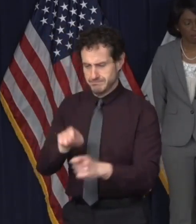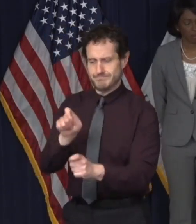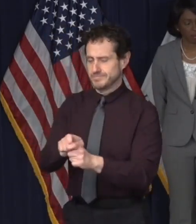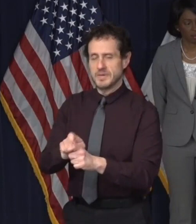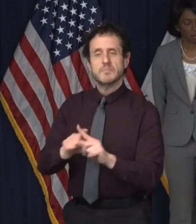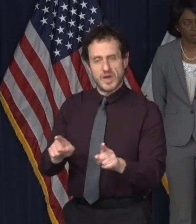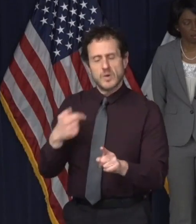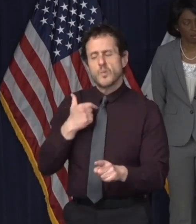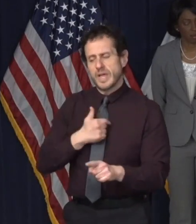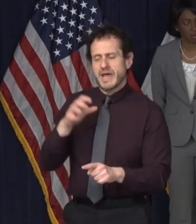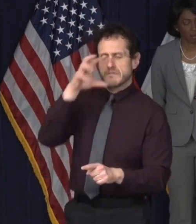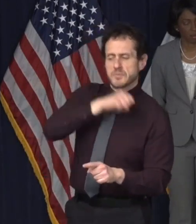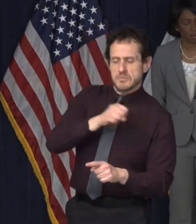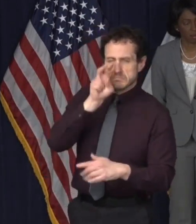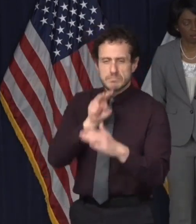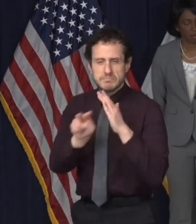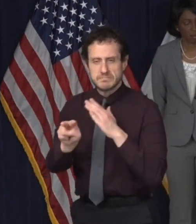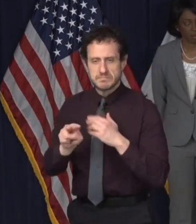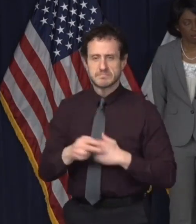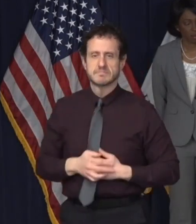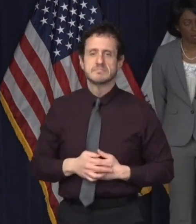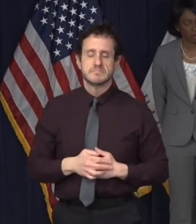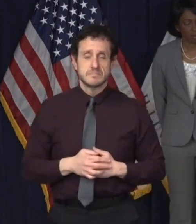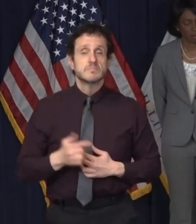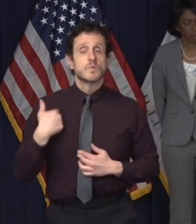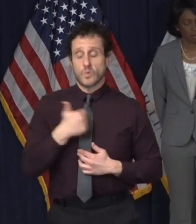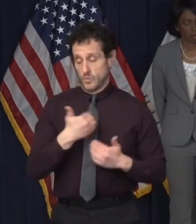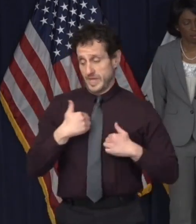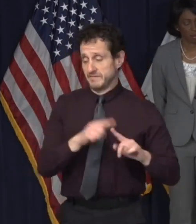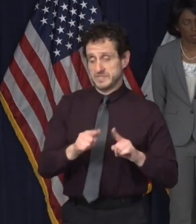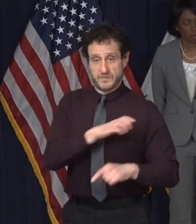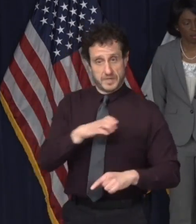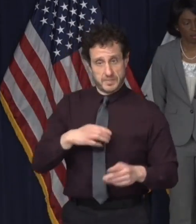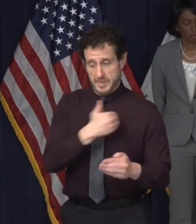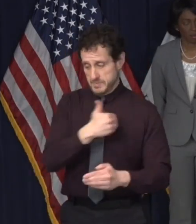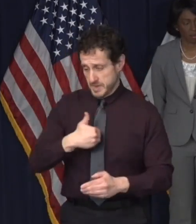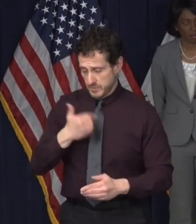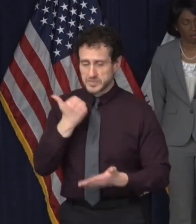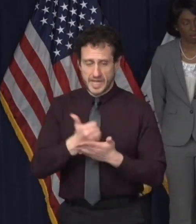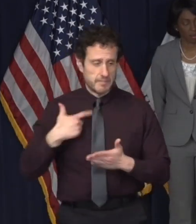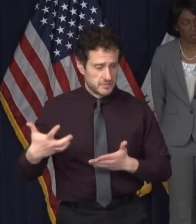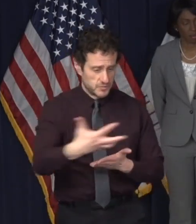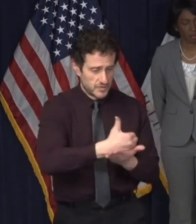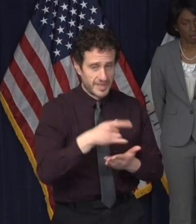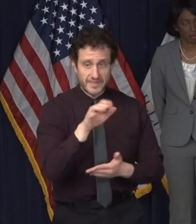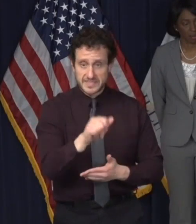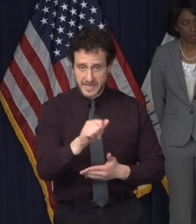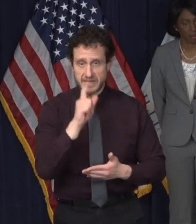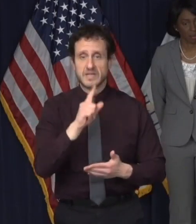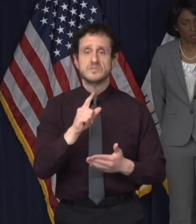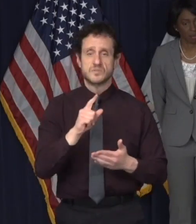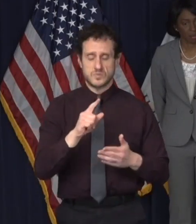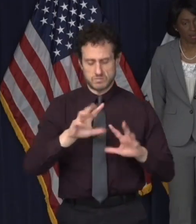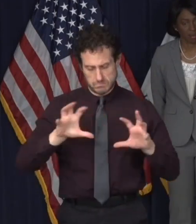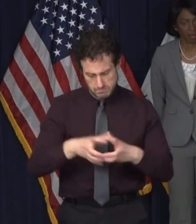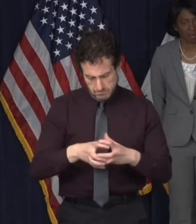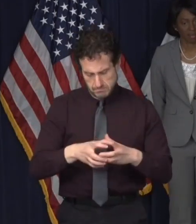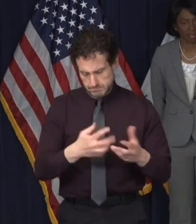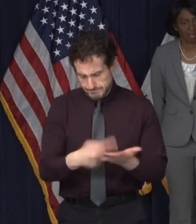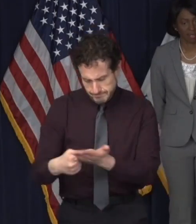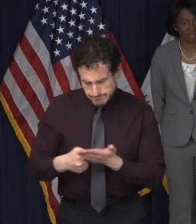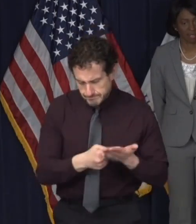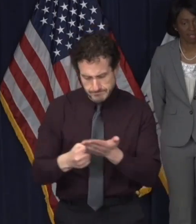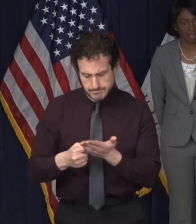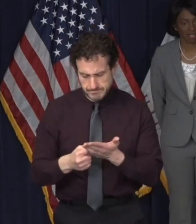by service analytics, who have helped us to get the required data to compare the different team modeling efforts and coordinate the presentation